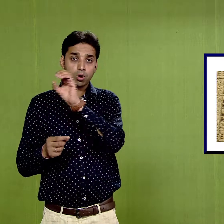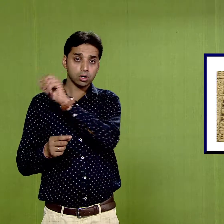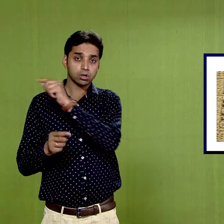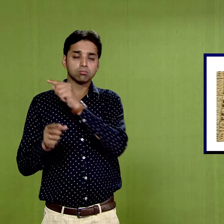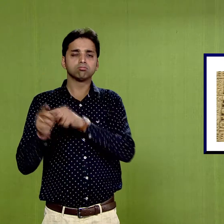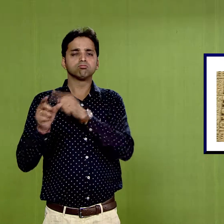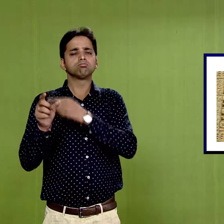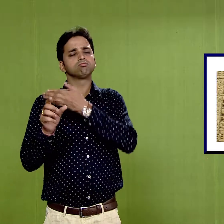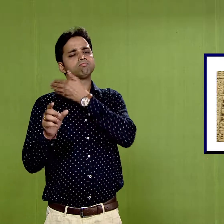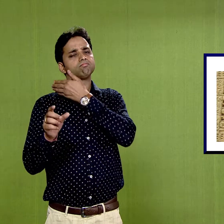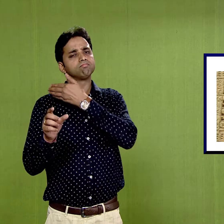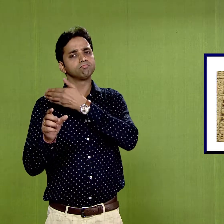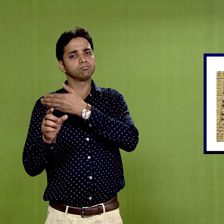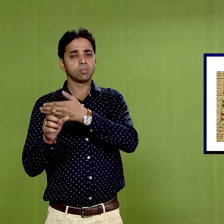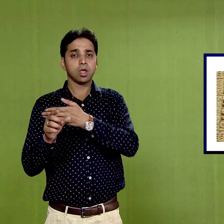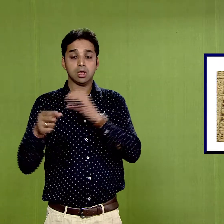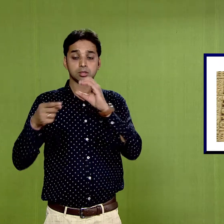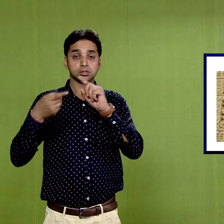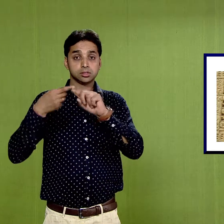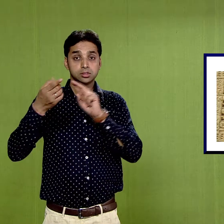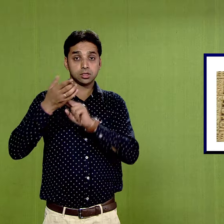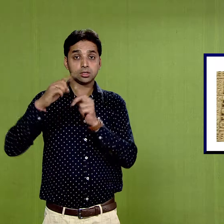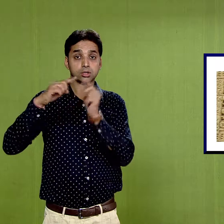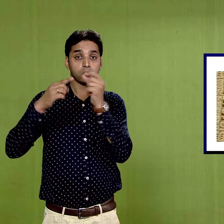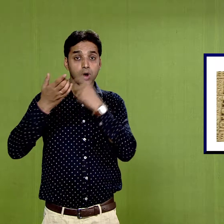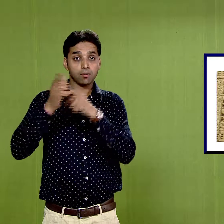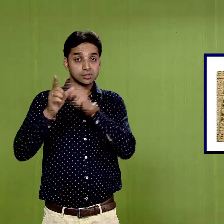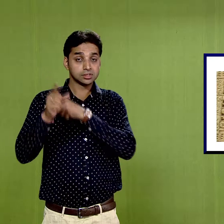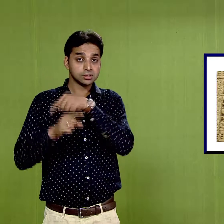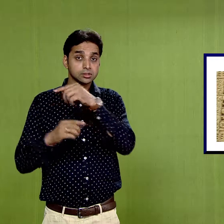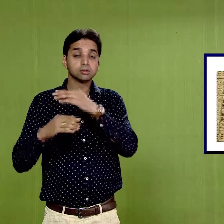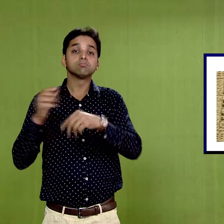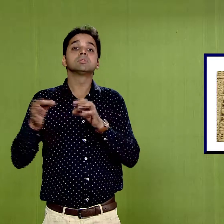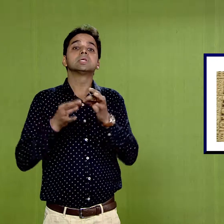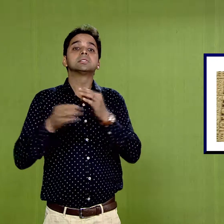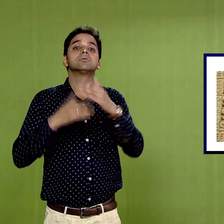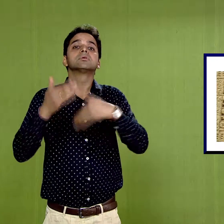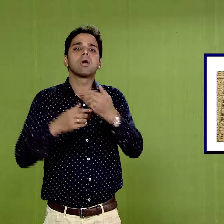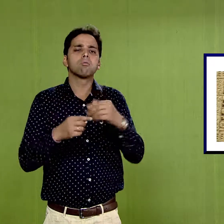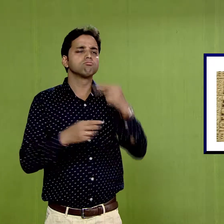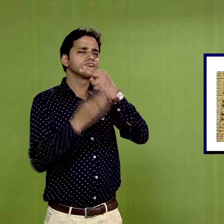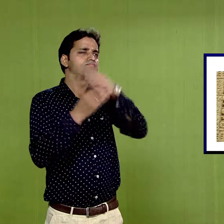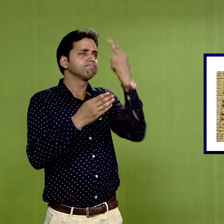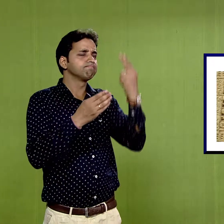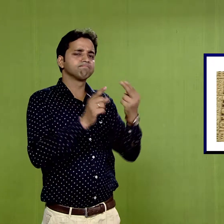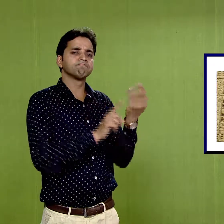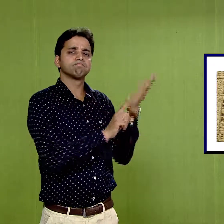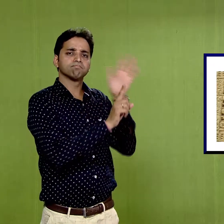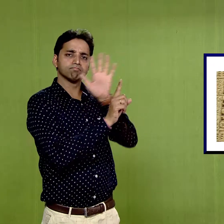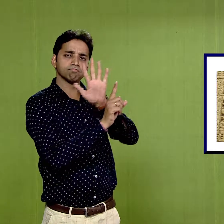describes the existence of painted figures in many